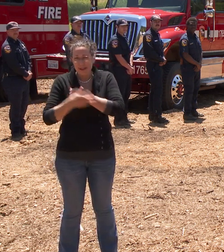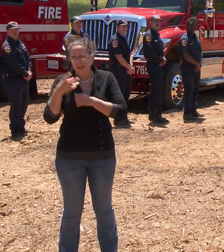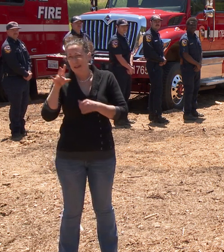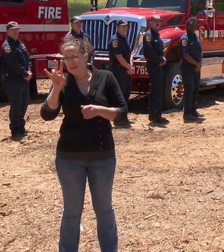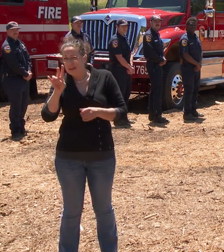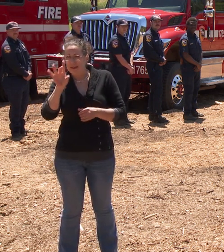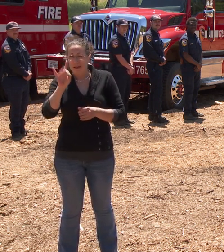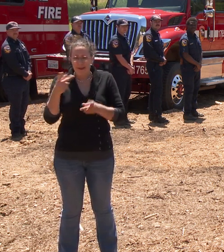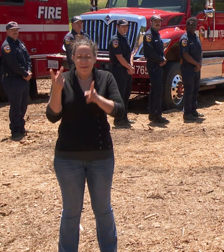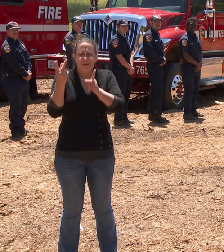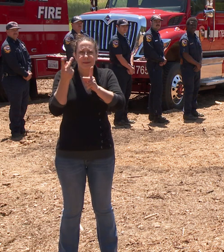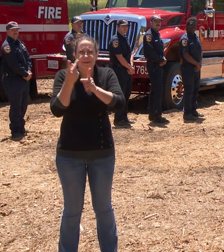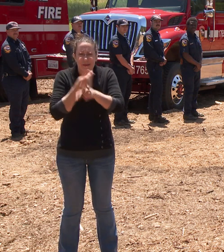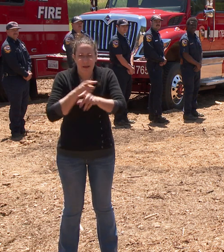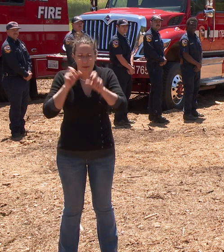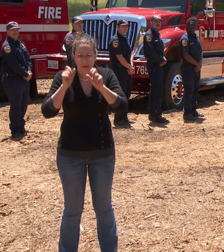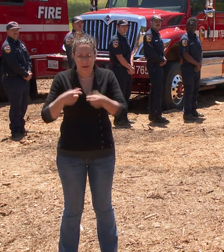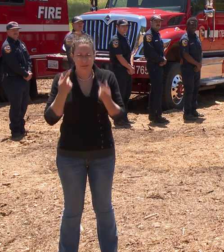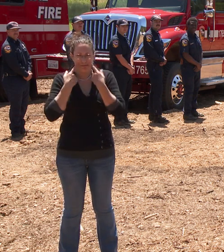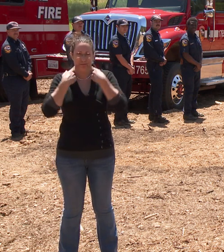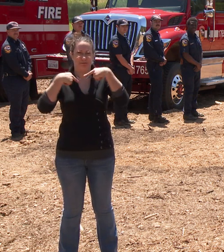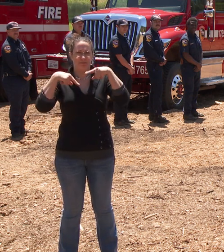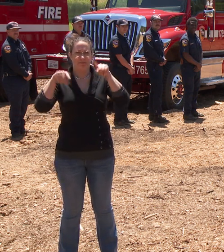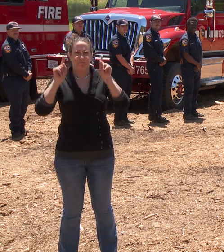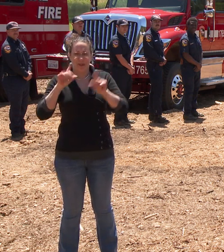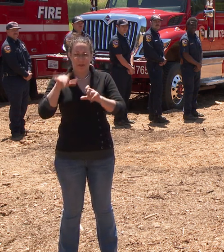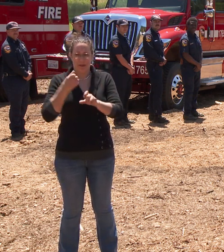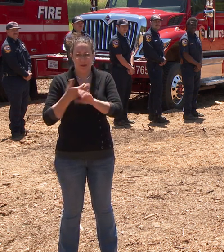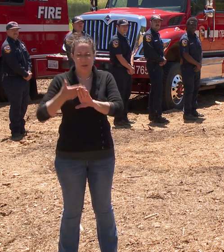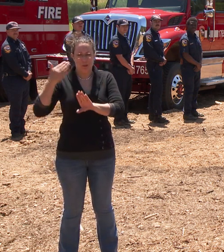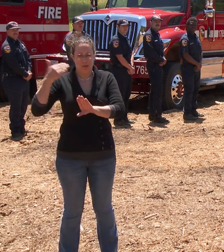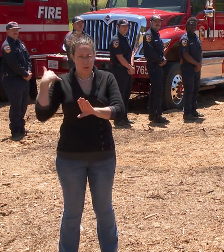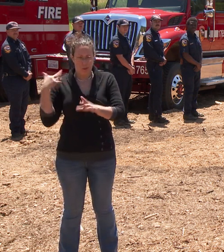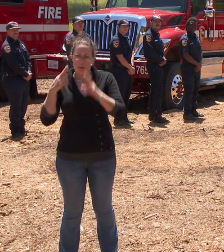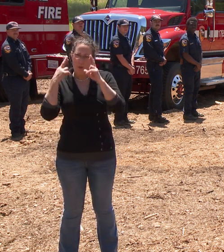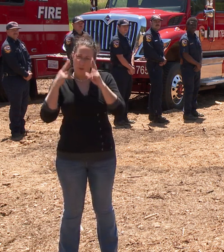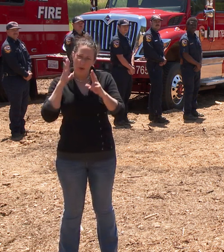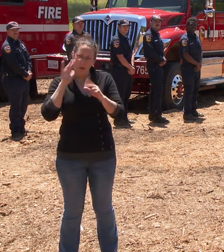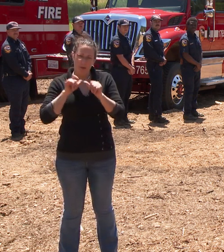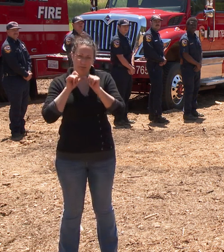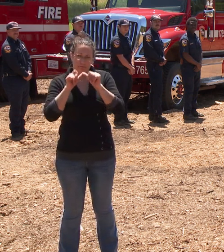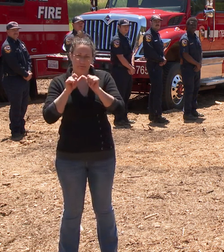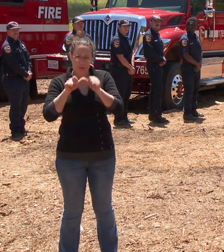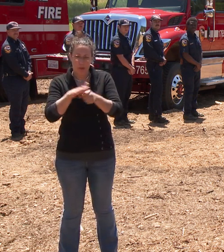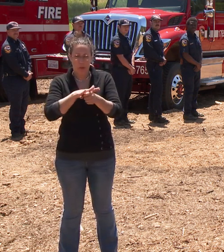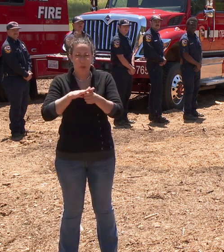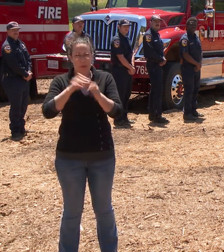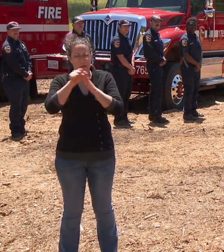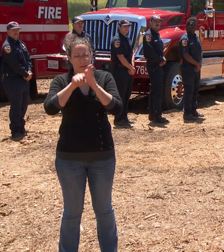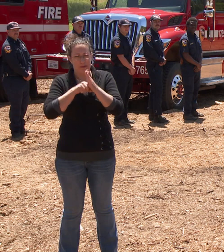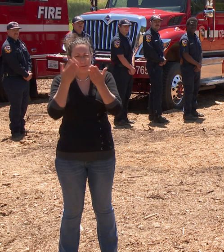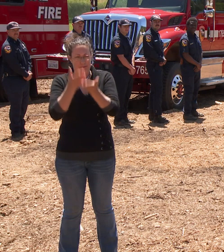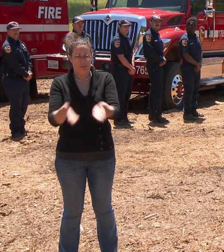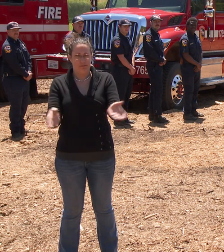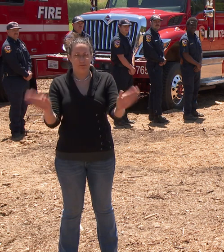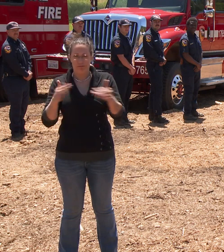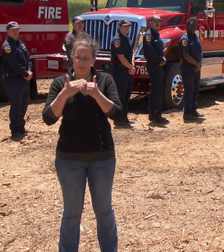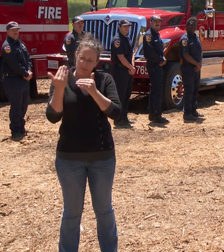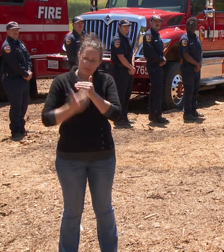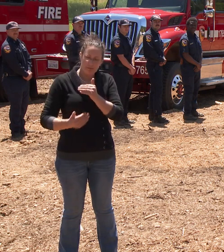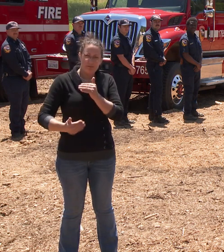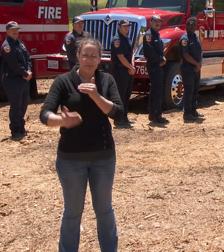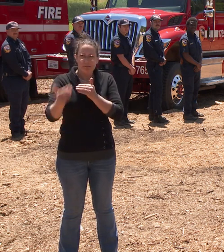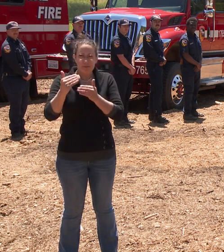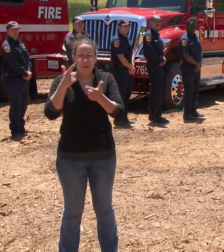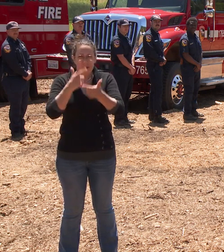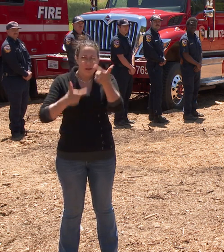normally been able to accomplish in a given year and we hope to continue that trend both locally and statewide as we focus on